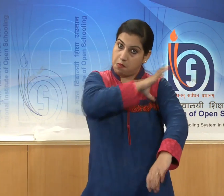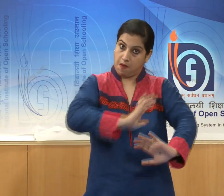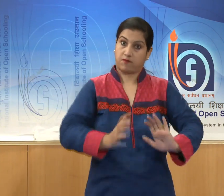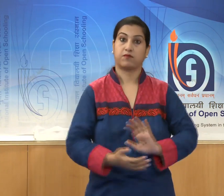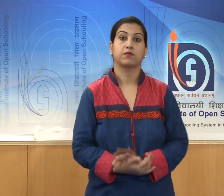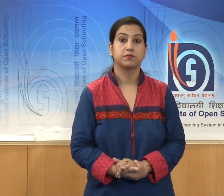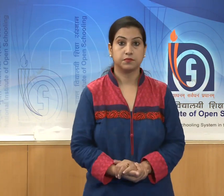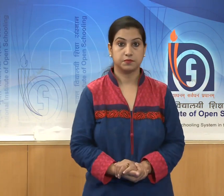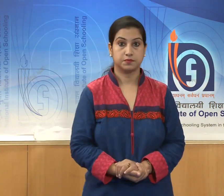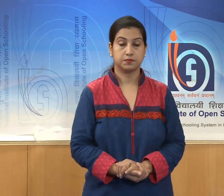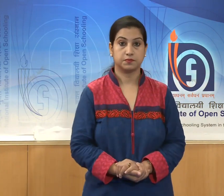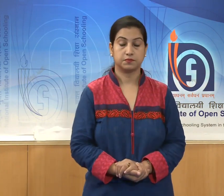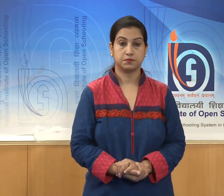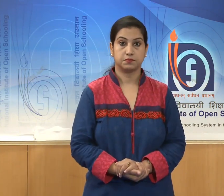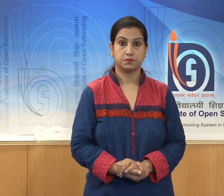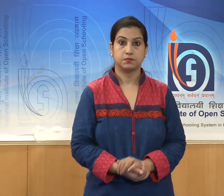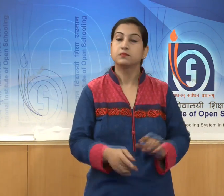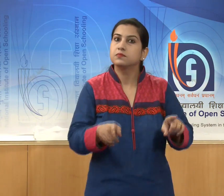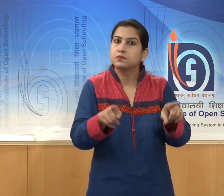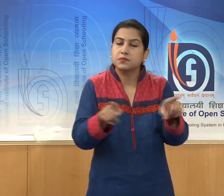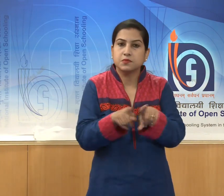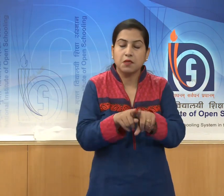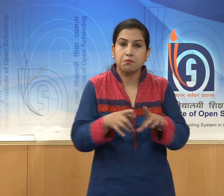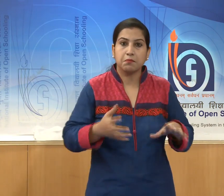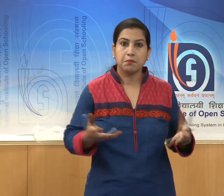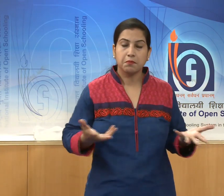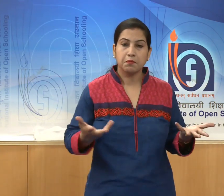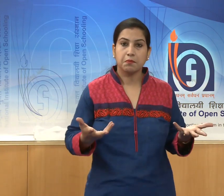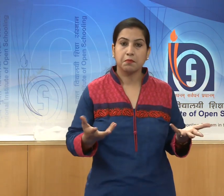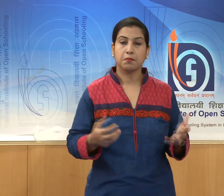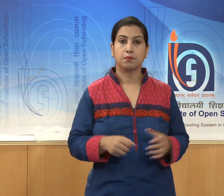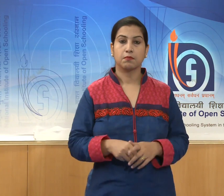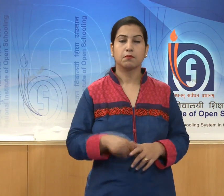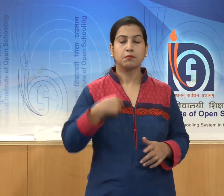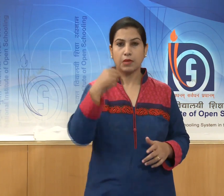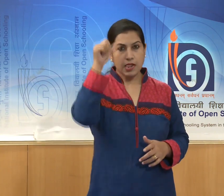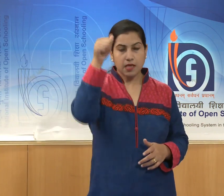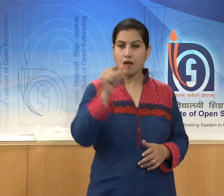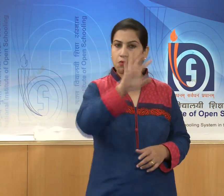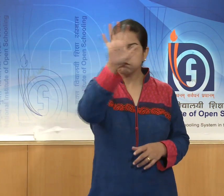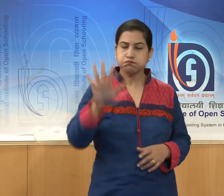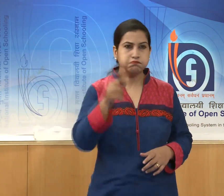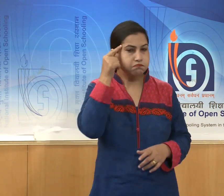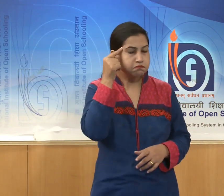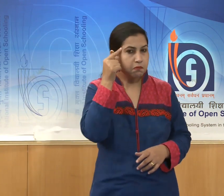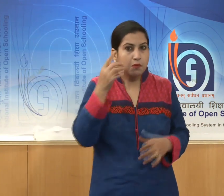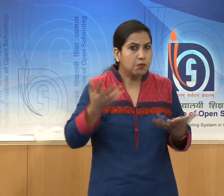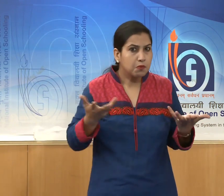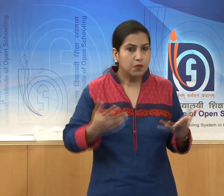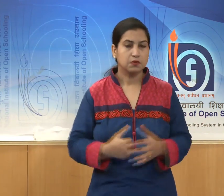Very much like we can find in